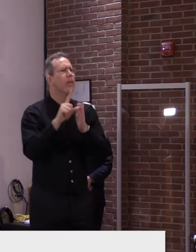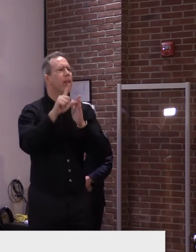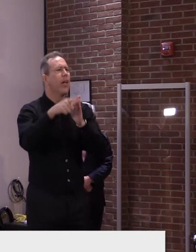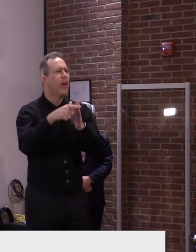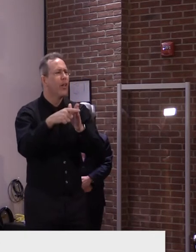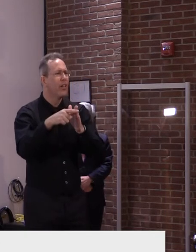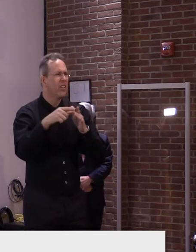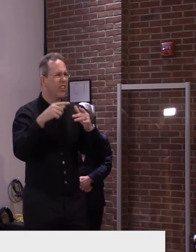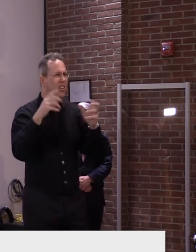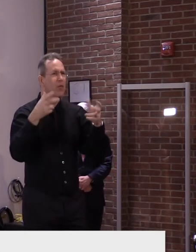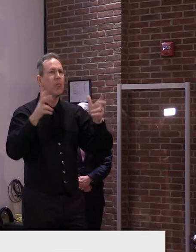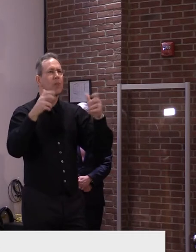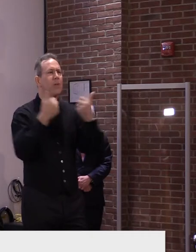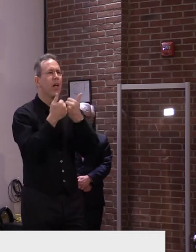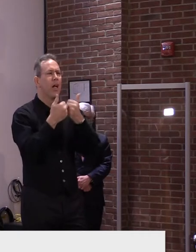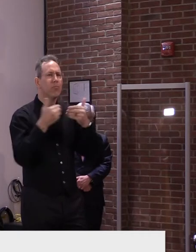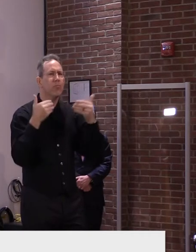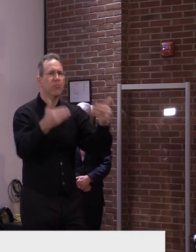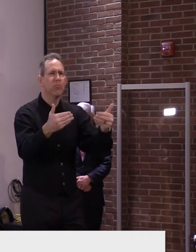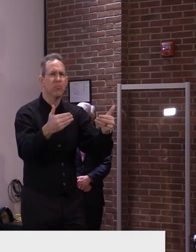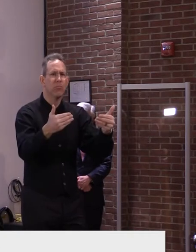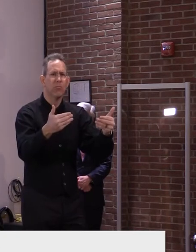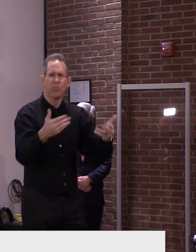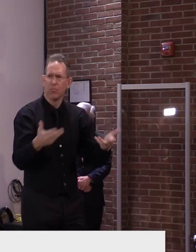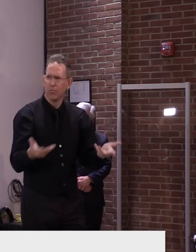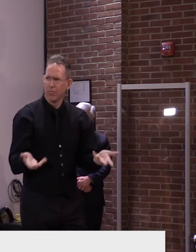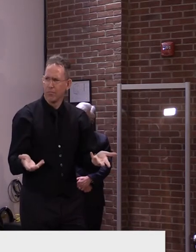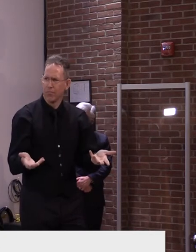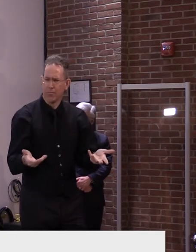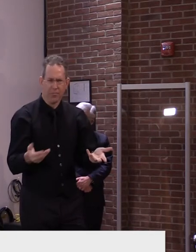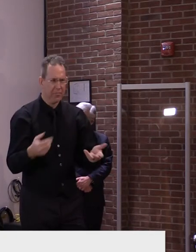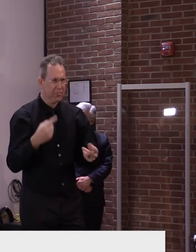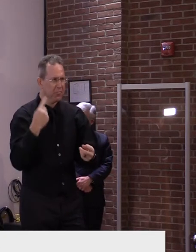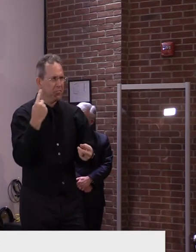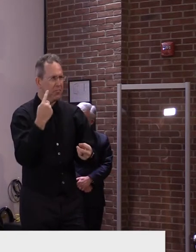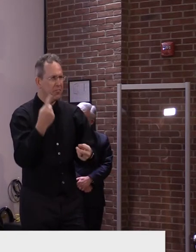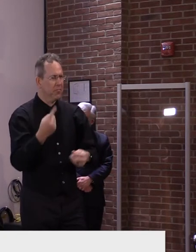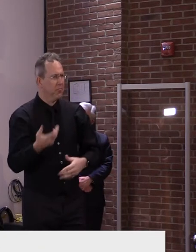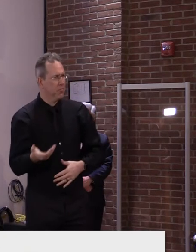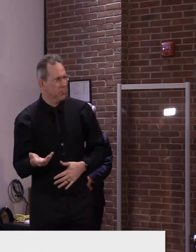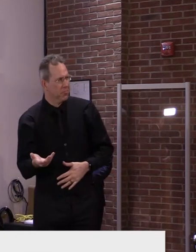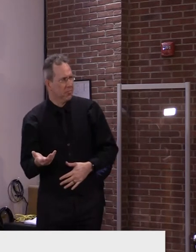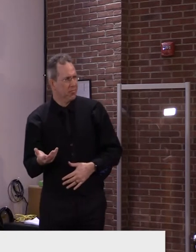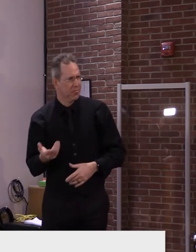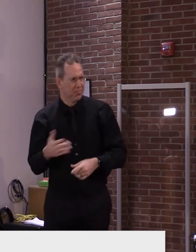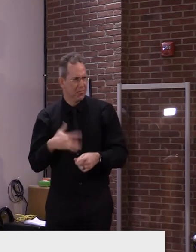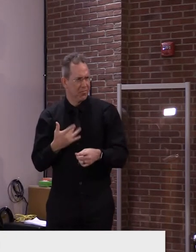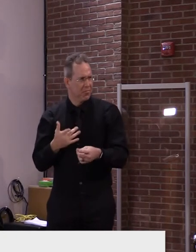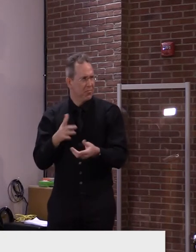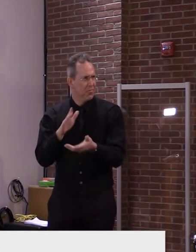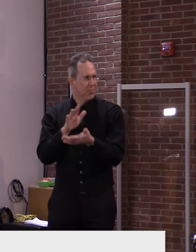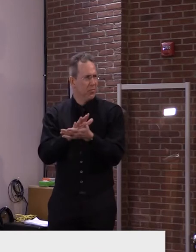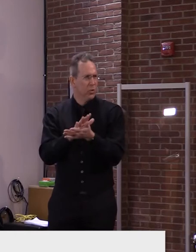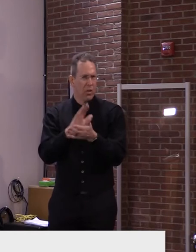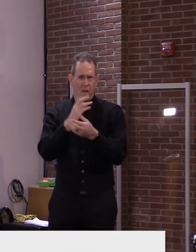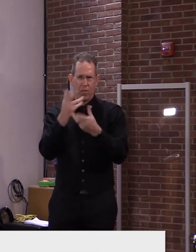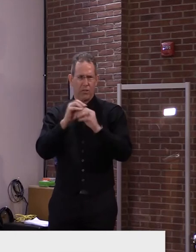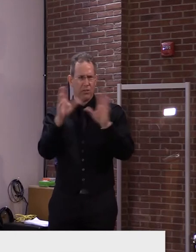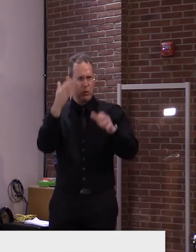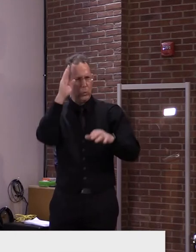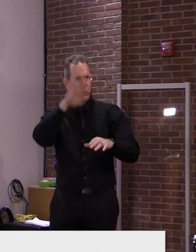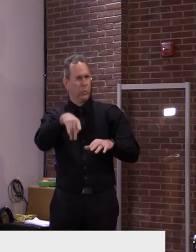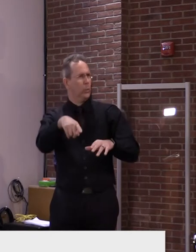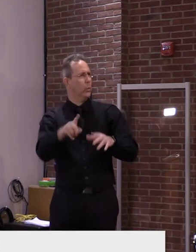Obviously the state hasn't been transparent to people to, to let them know that, you know, each, each, each, uh, school